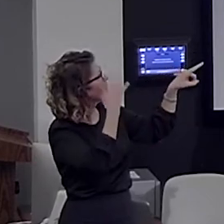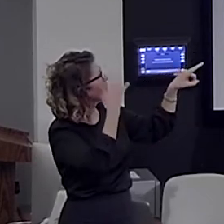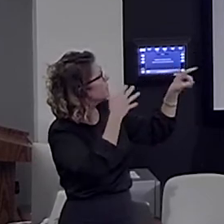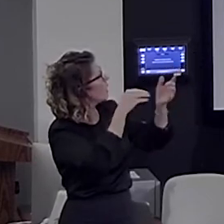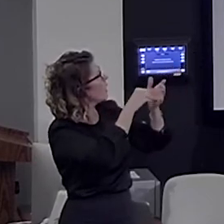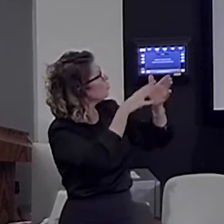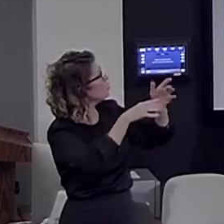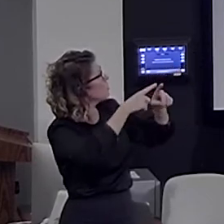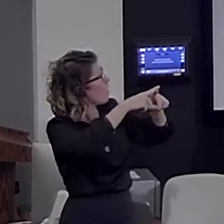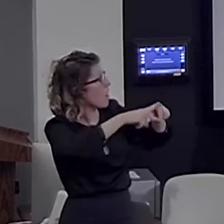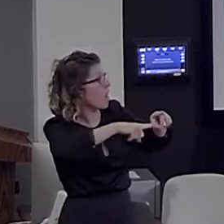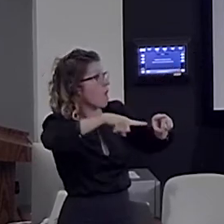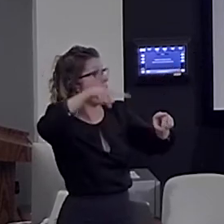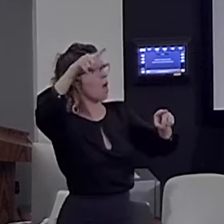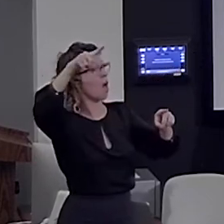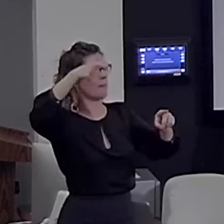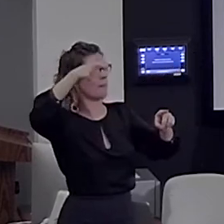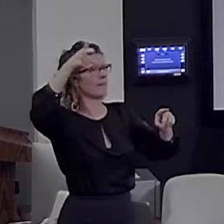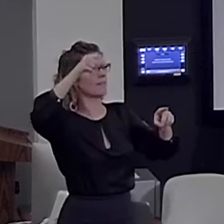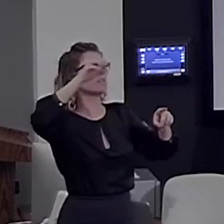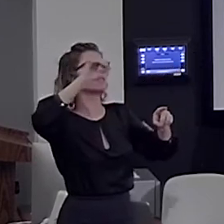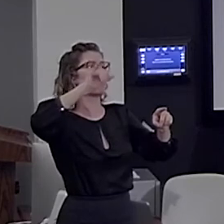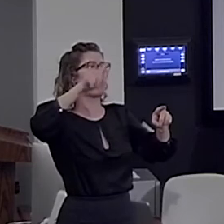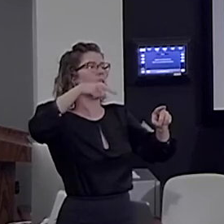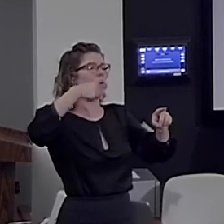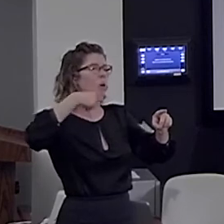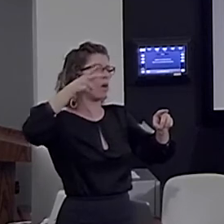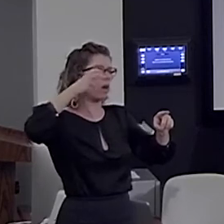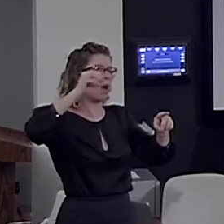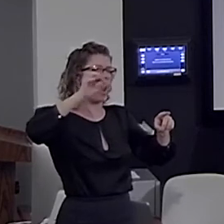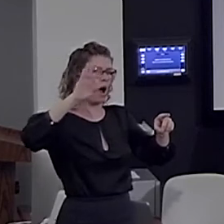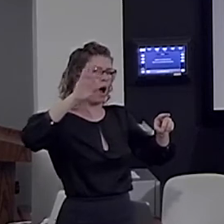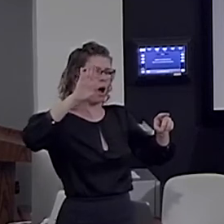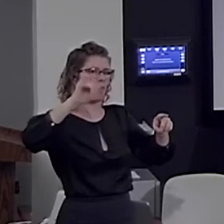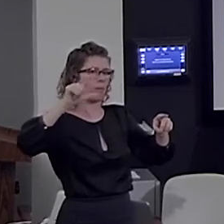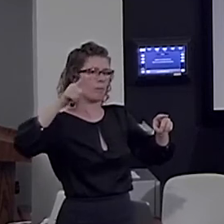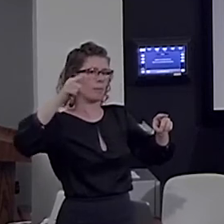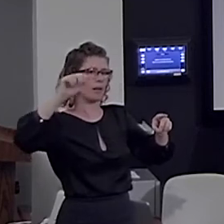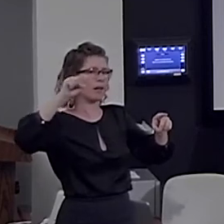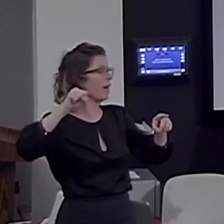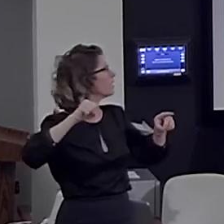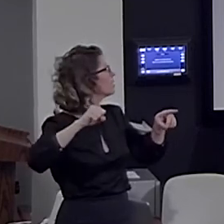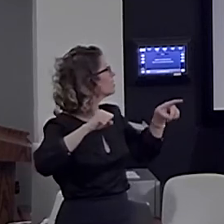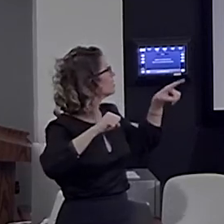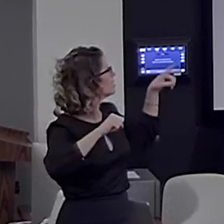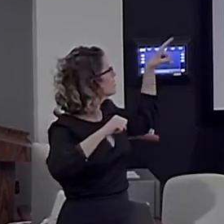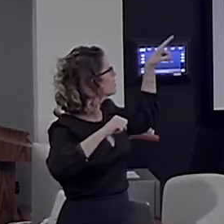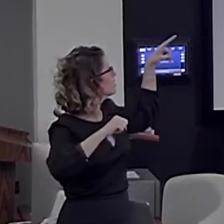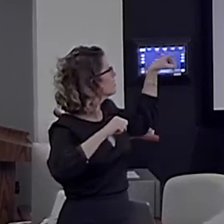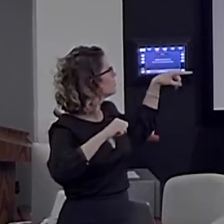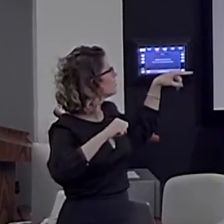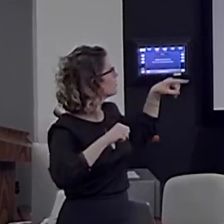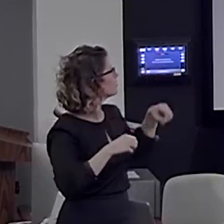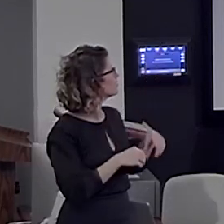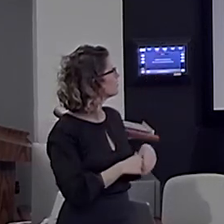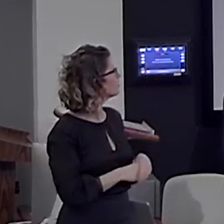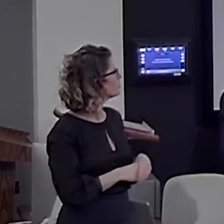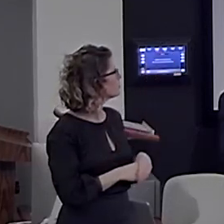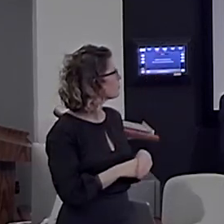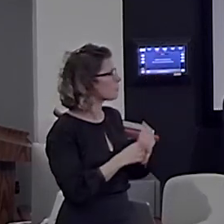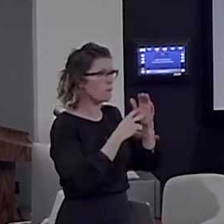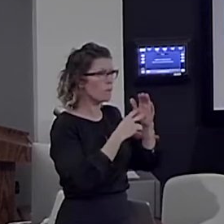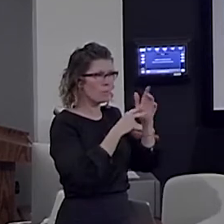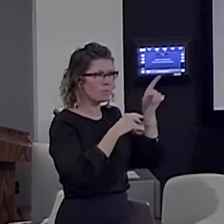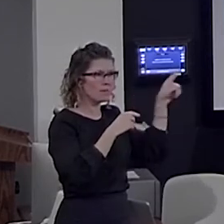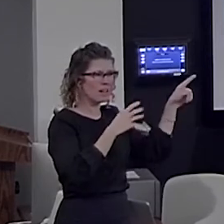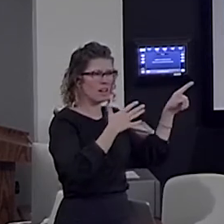Gates. Suddenly, it rises again, okay? And you get the same thing with ten students, ten students of Bill Gates here. So, the activation is